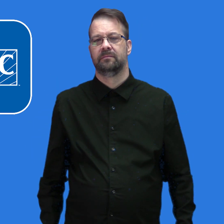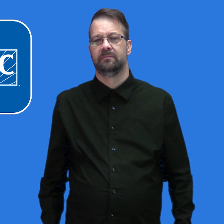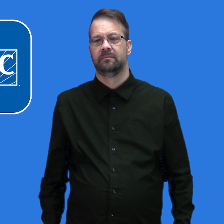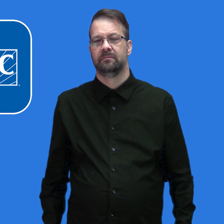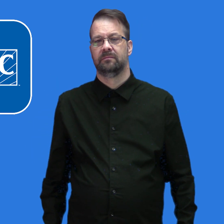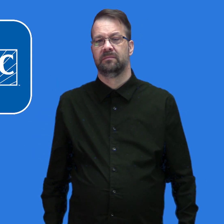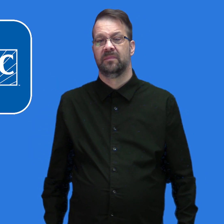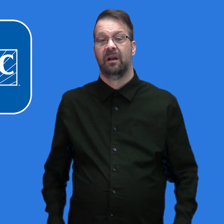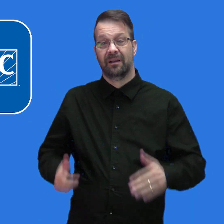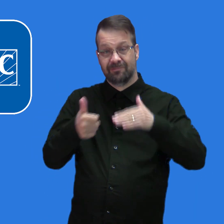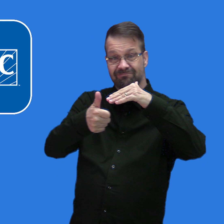professional every year.